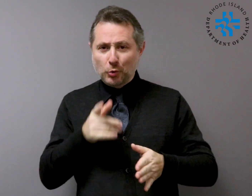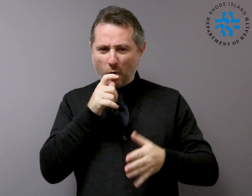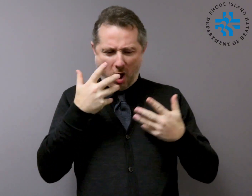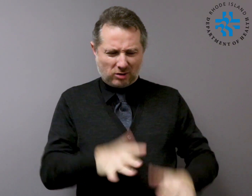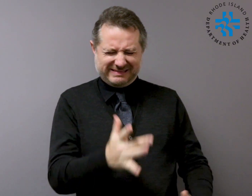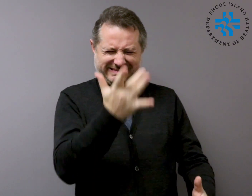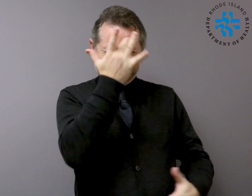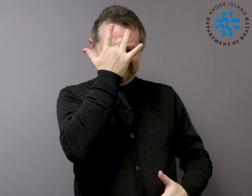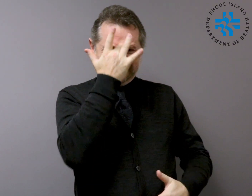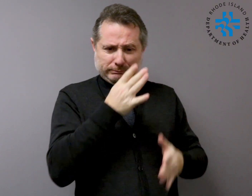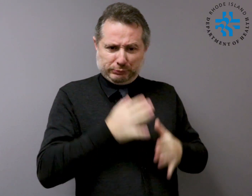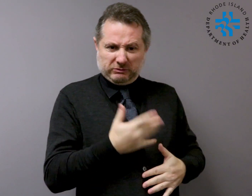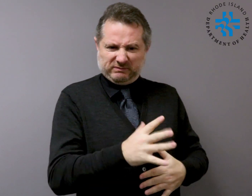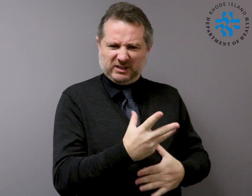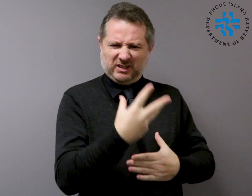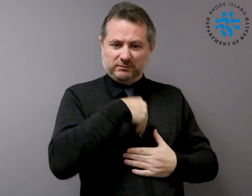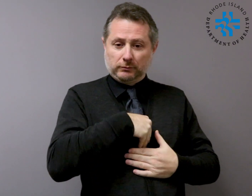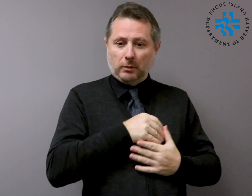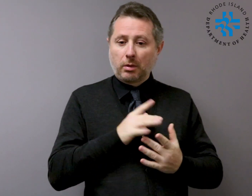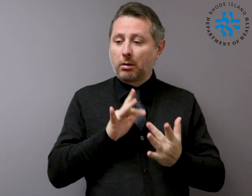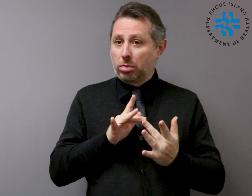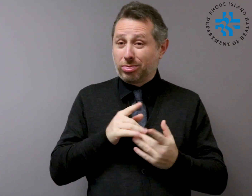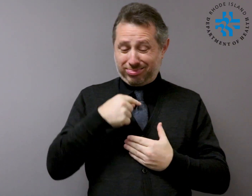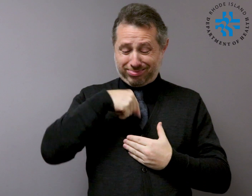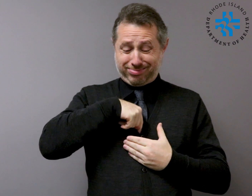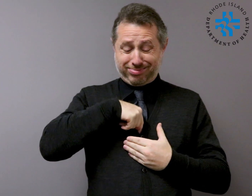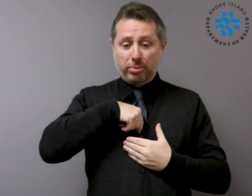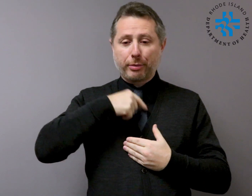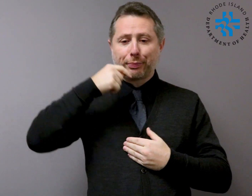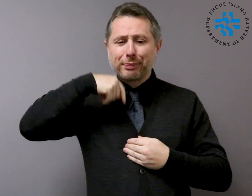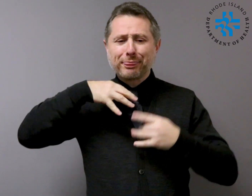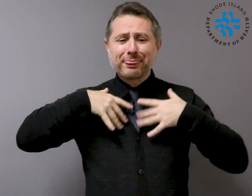coughs or sneezes, or through droplets of saliva or discharge from the nose.